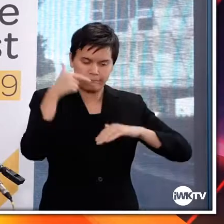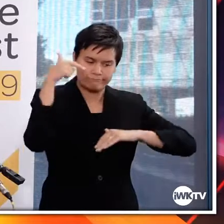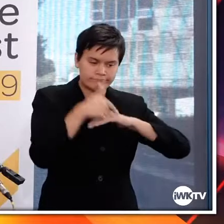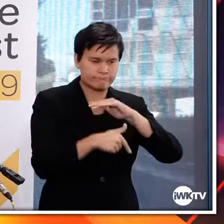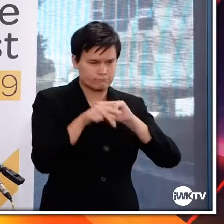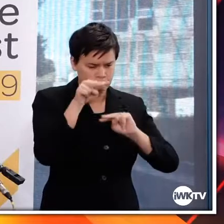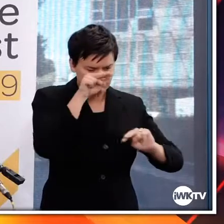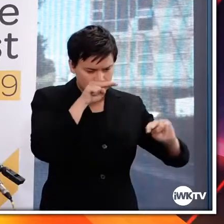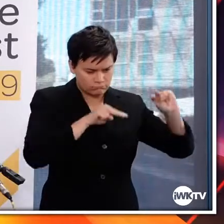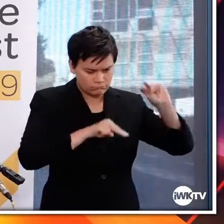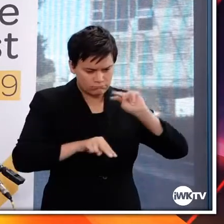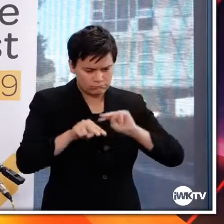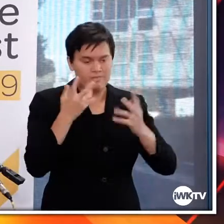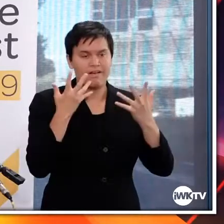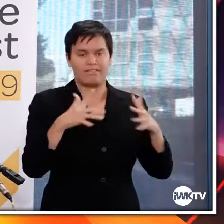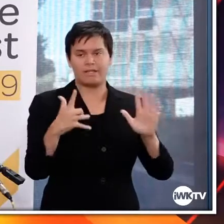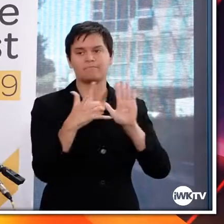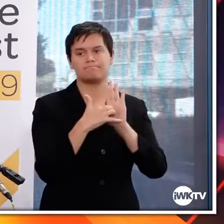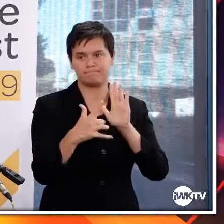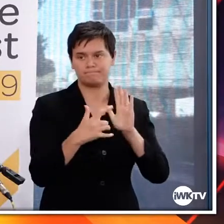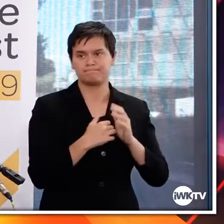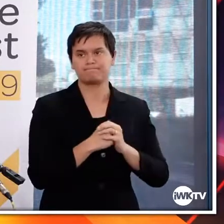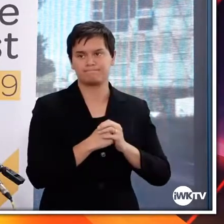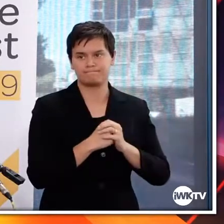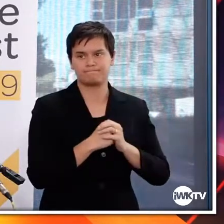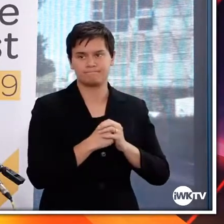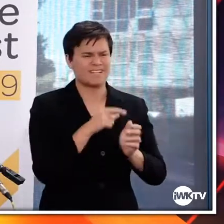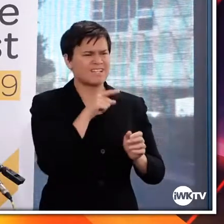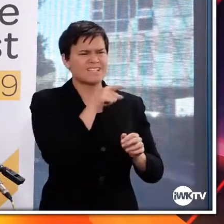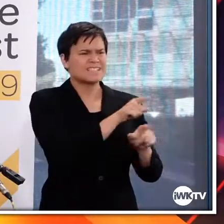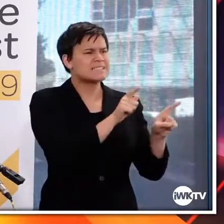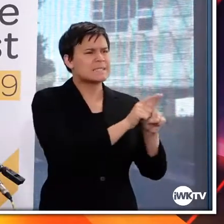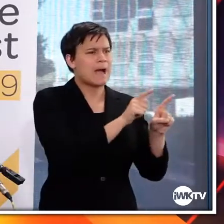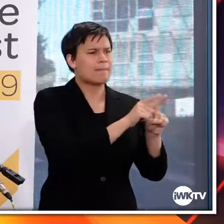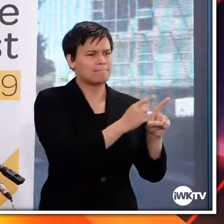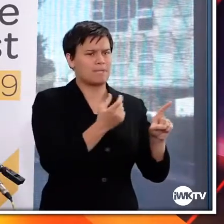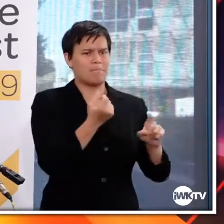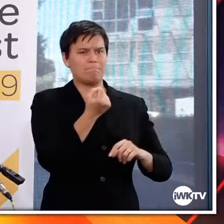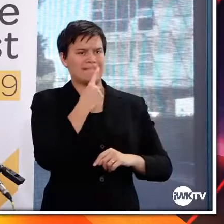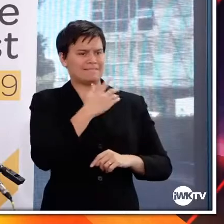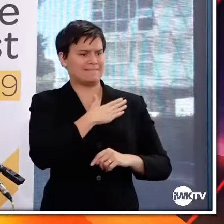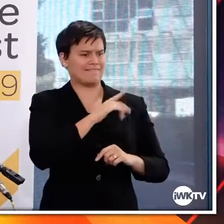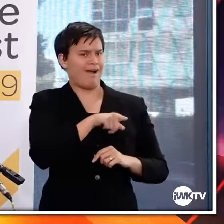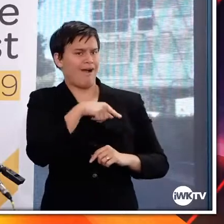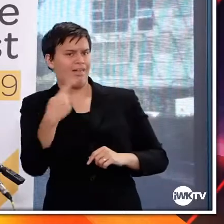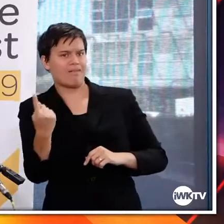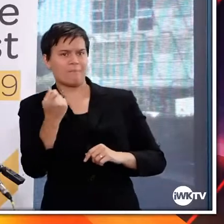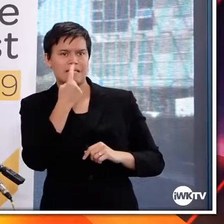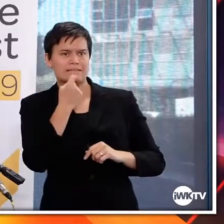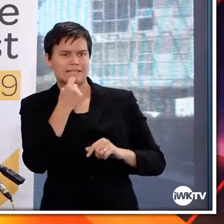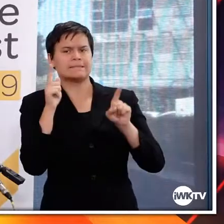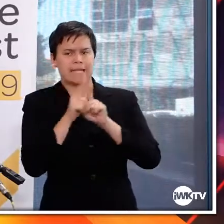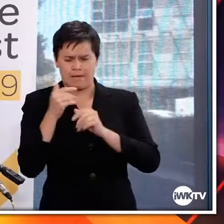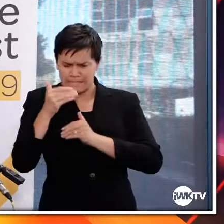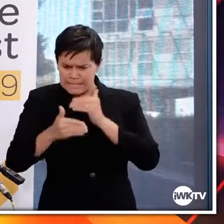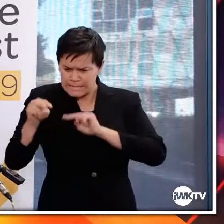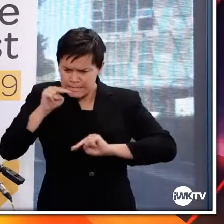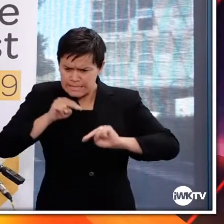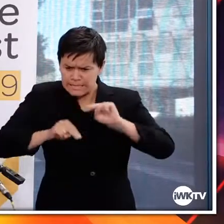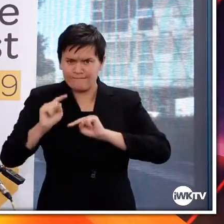which routinely we use here at Medsafe. We needed to be assured that the vaccine was safe and effective